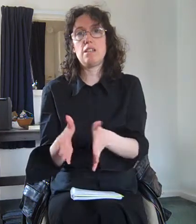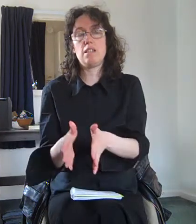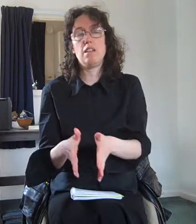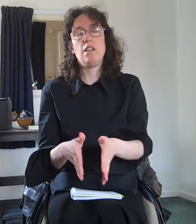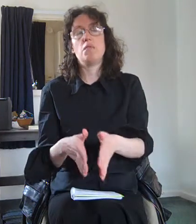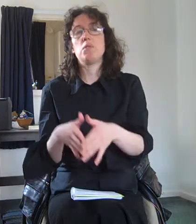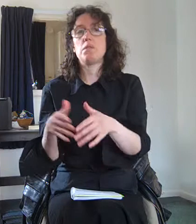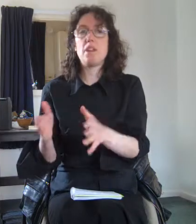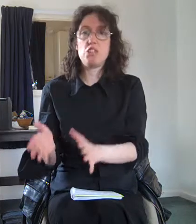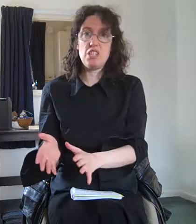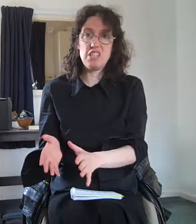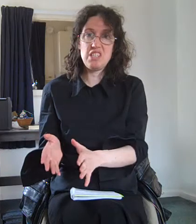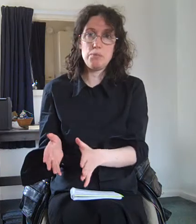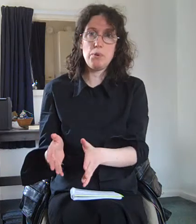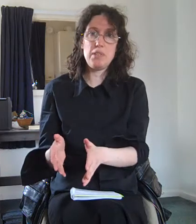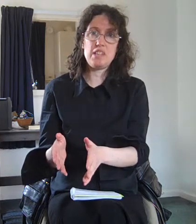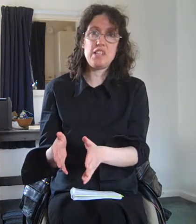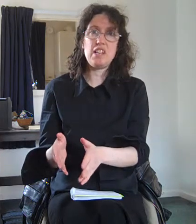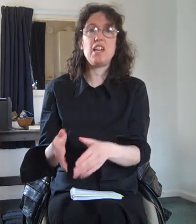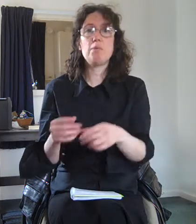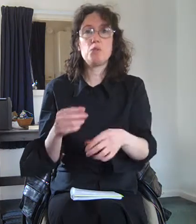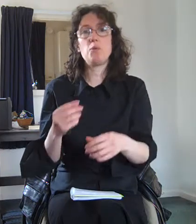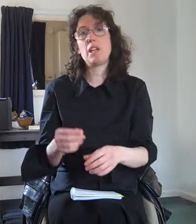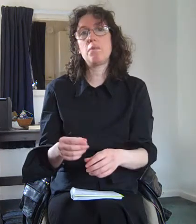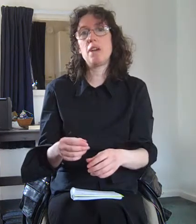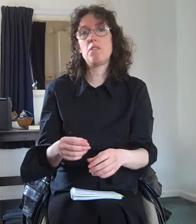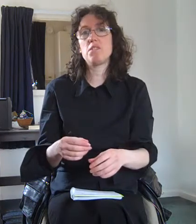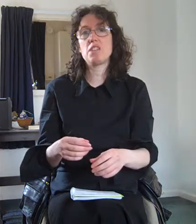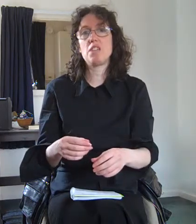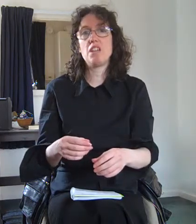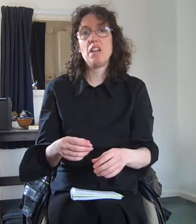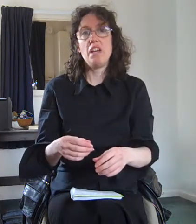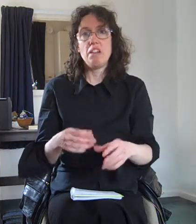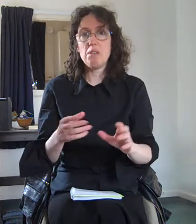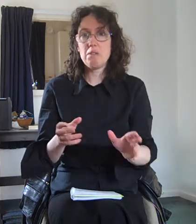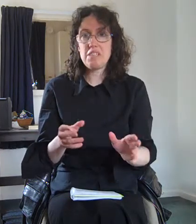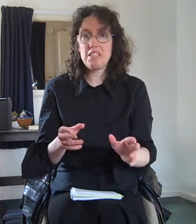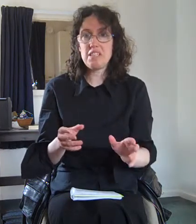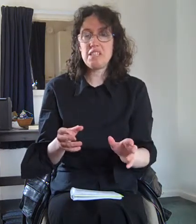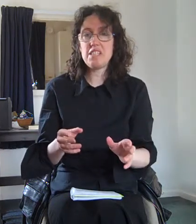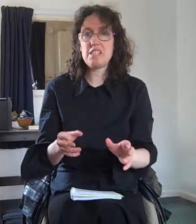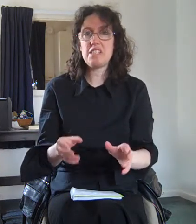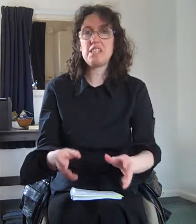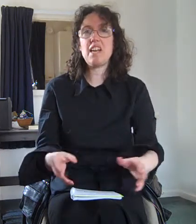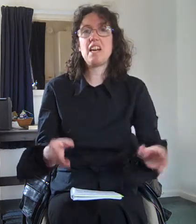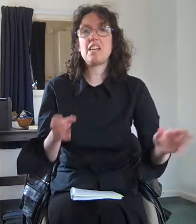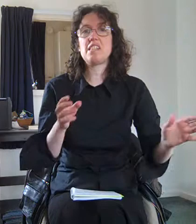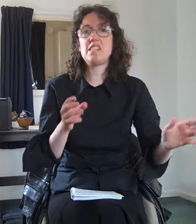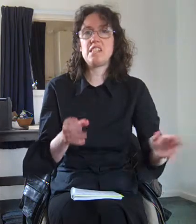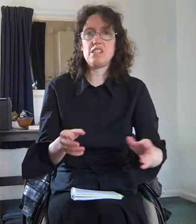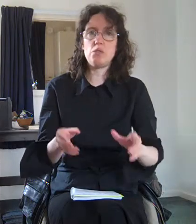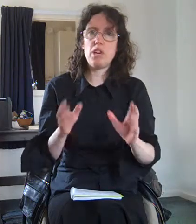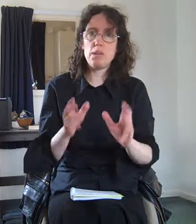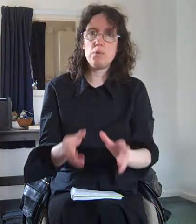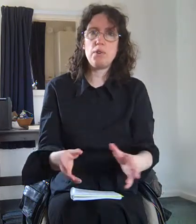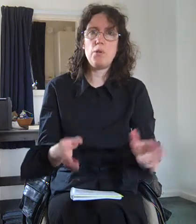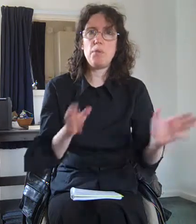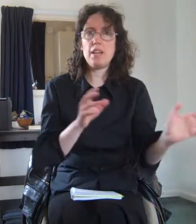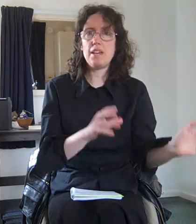I want to mention at this point I am talking about long-sightedness or hyperopia